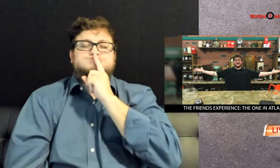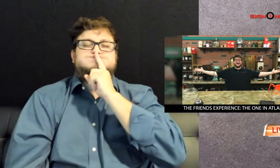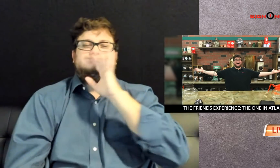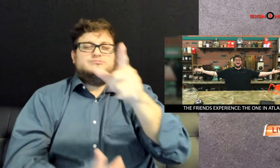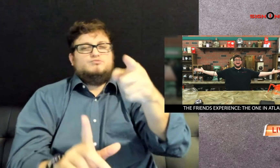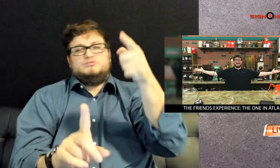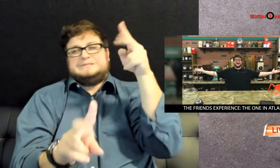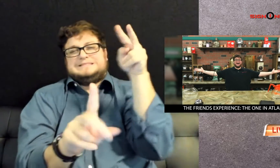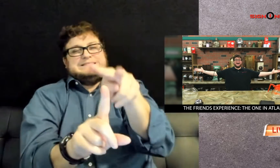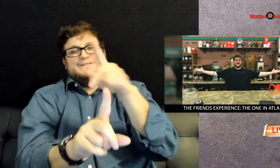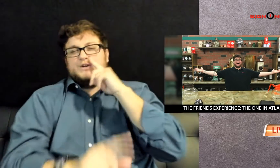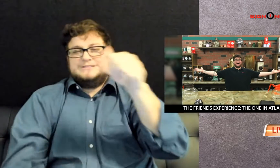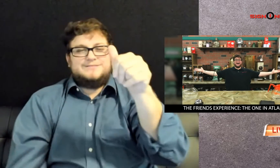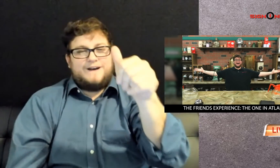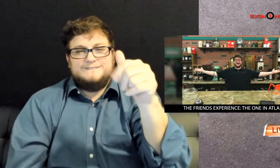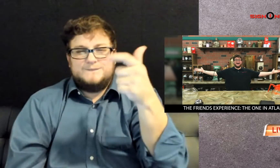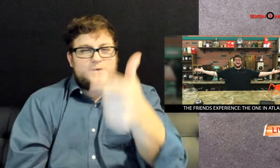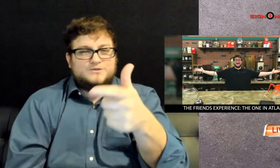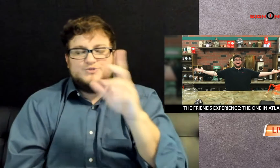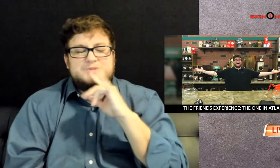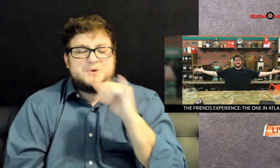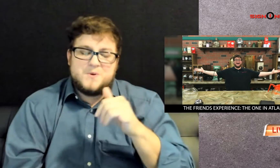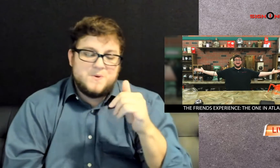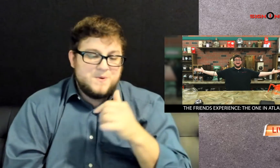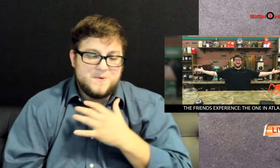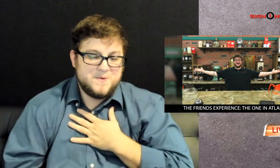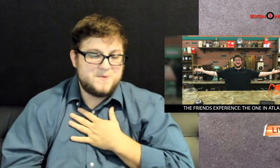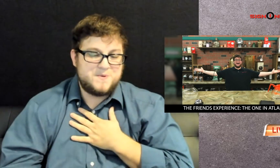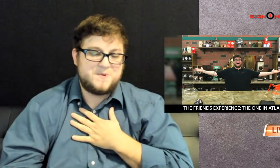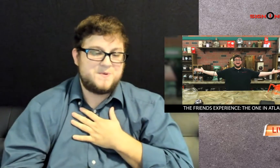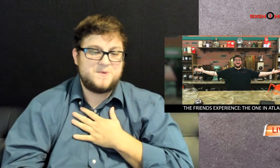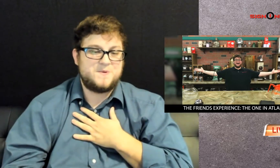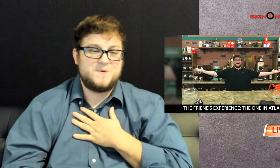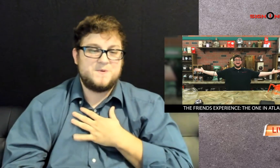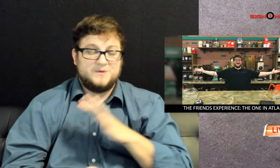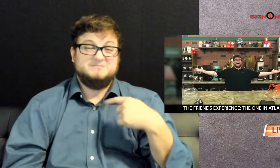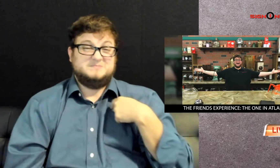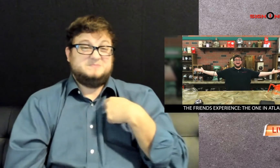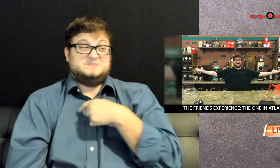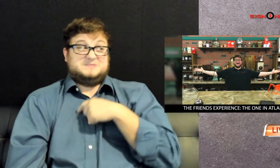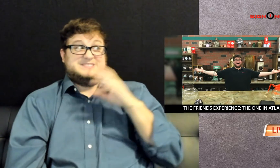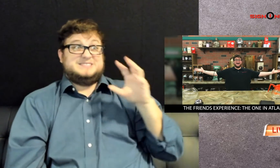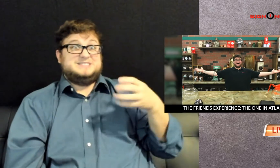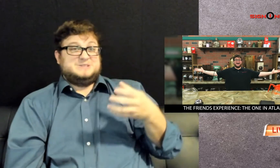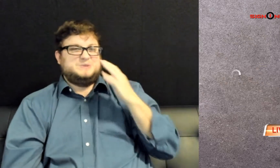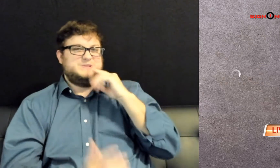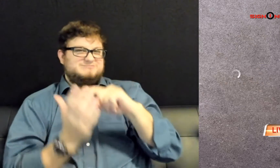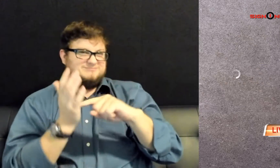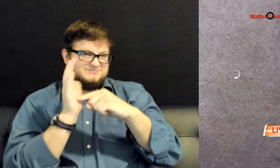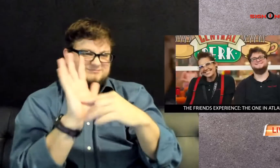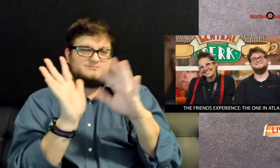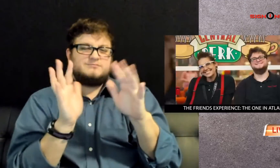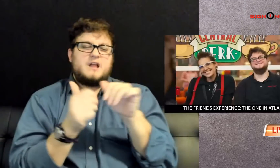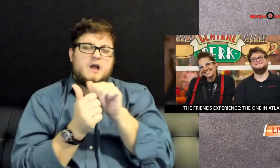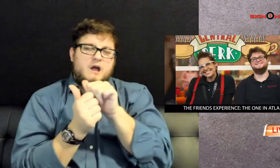I mean, you really have to see it yourself. I mean, that's all I can say. I don't want to say too much to give it away.